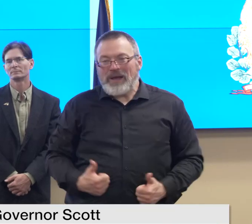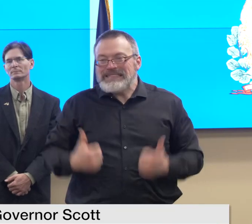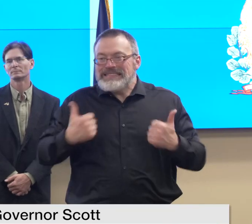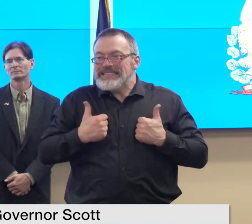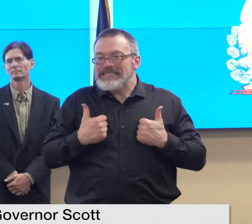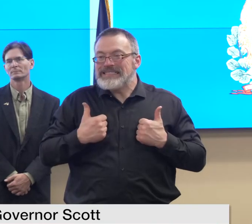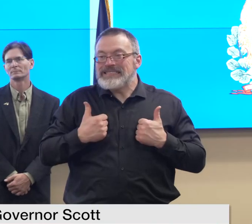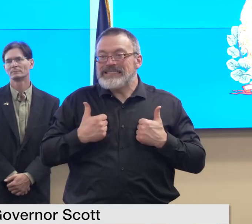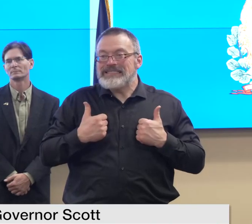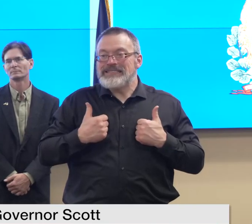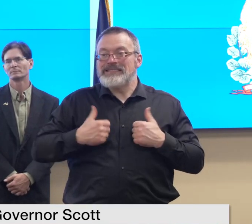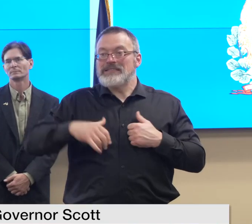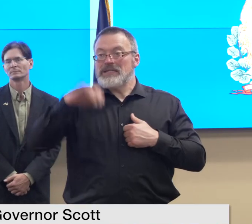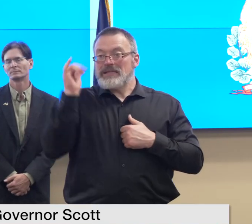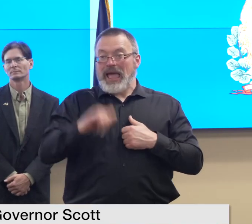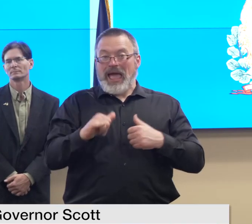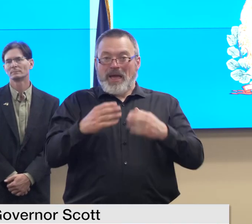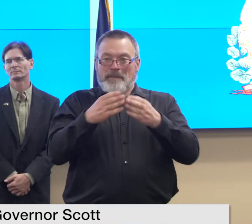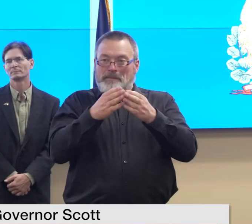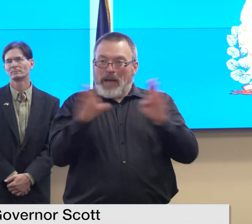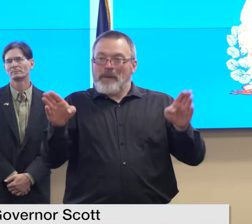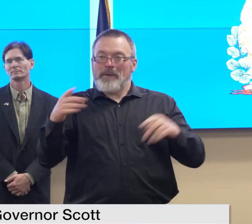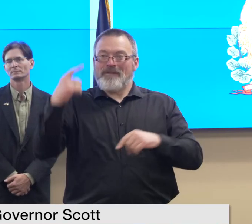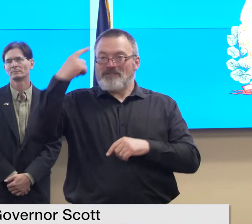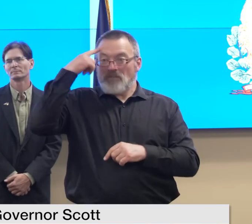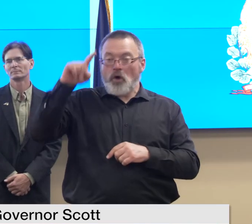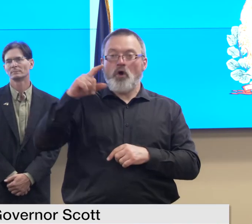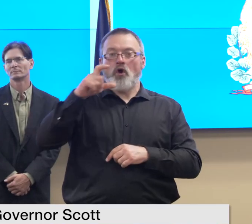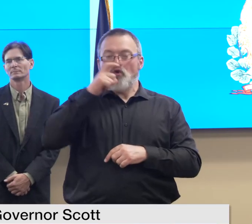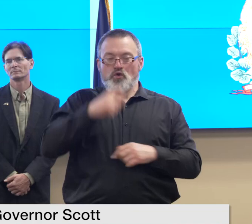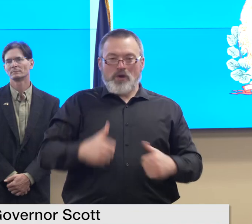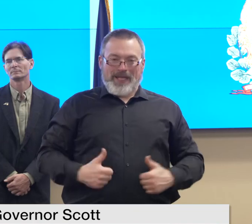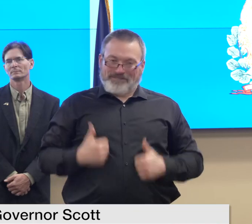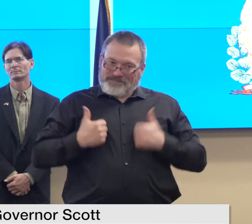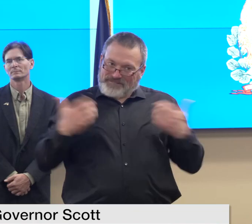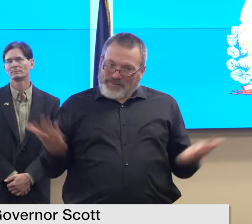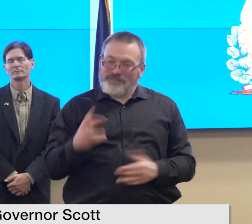oh okay thank you for that clarification